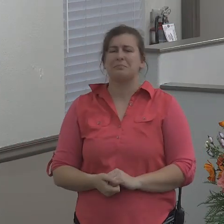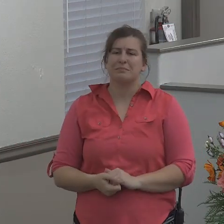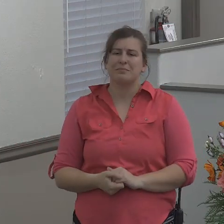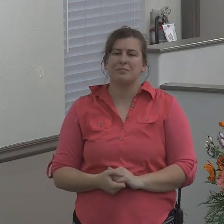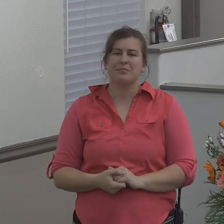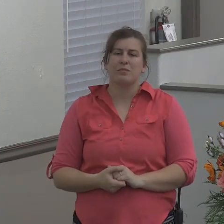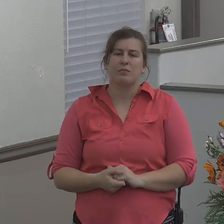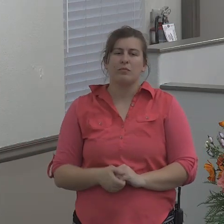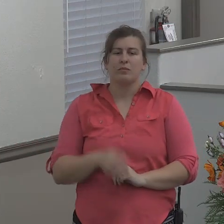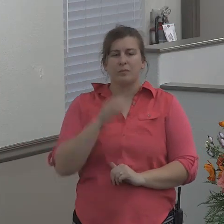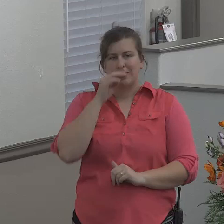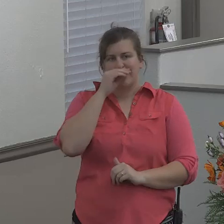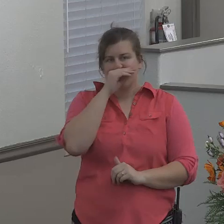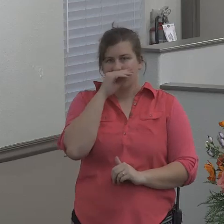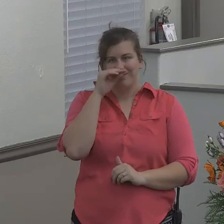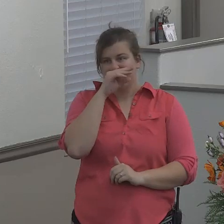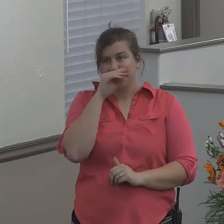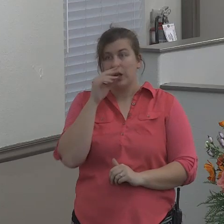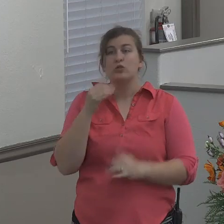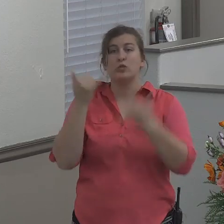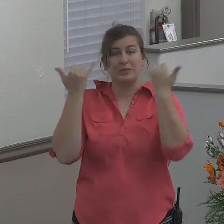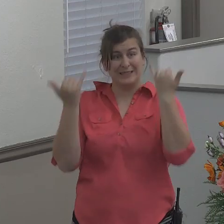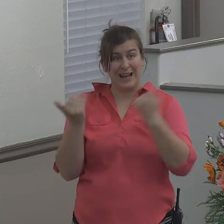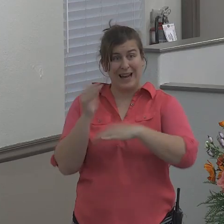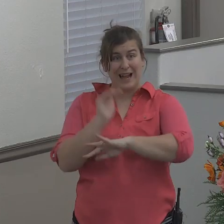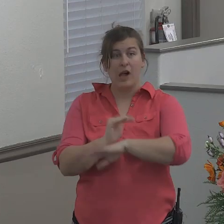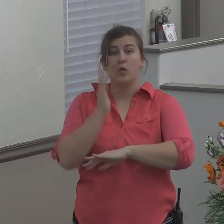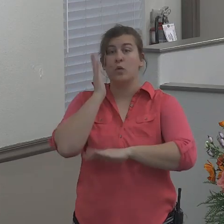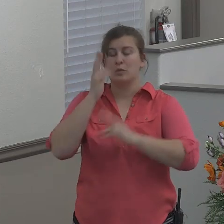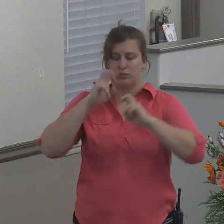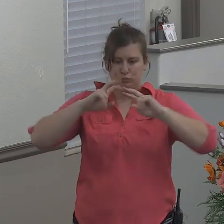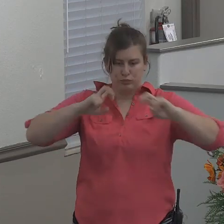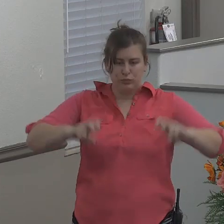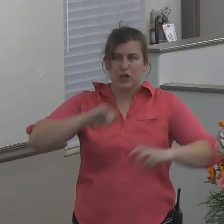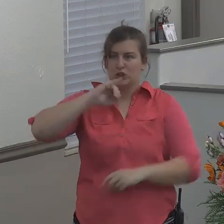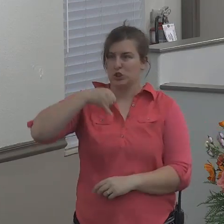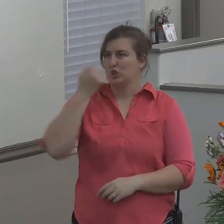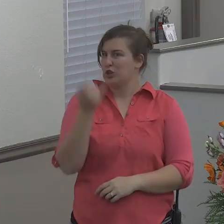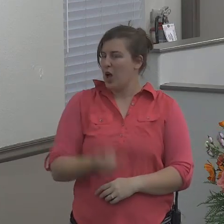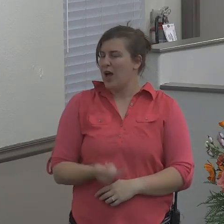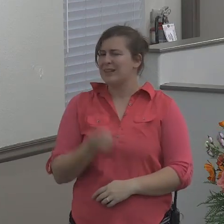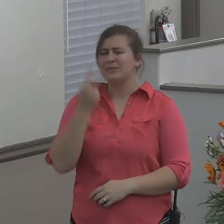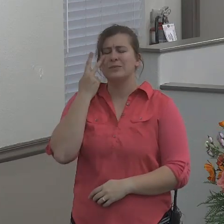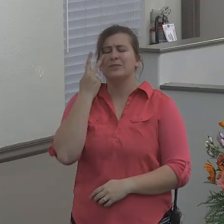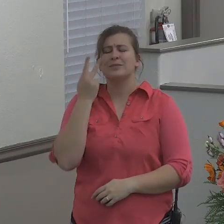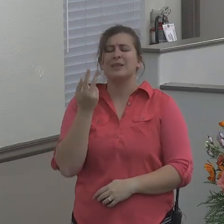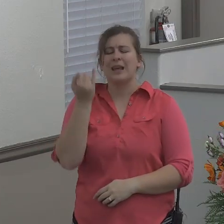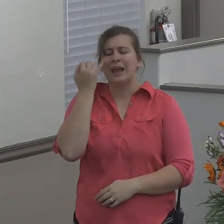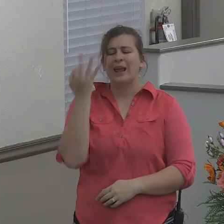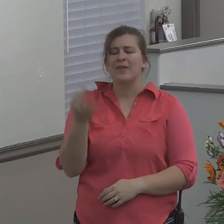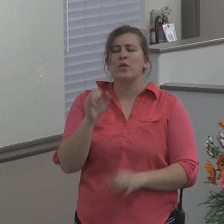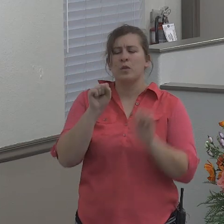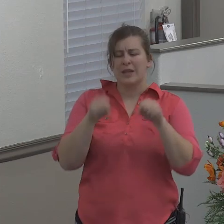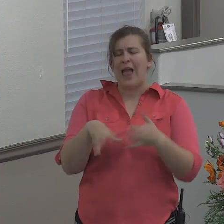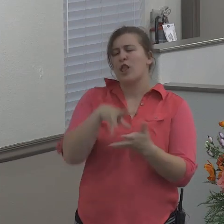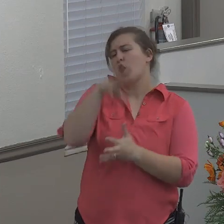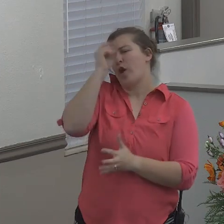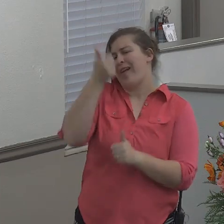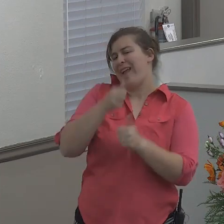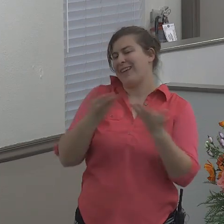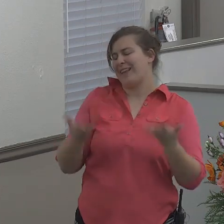So let's take a look into Jonah and see if we can glean anything from his life about running away.